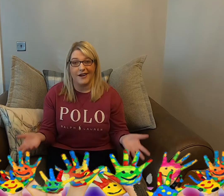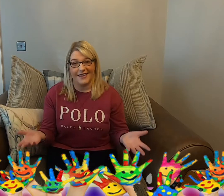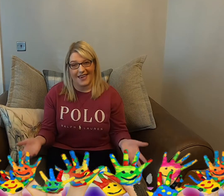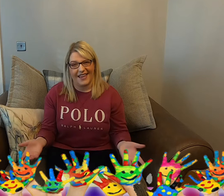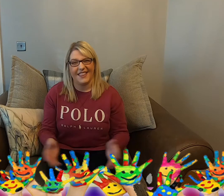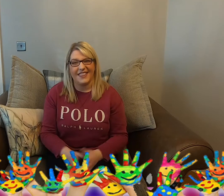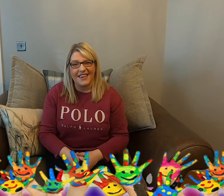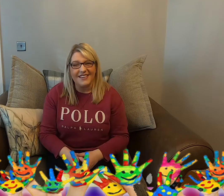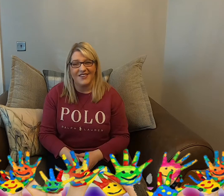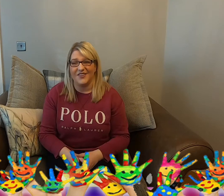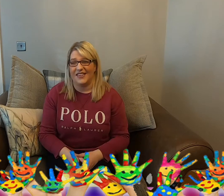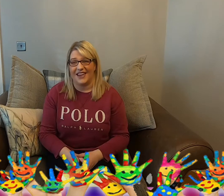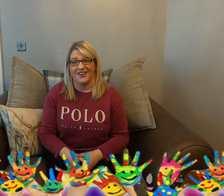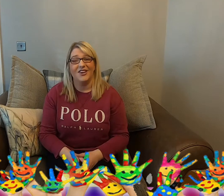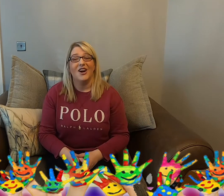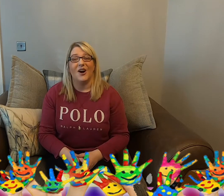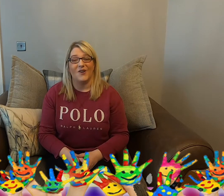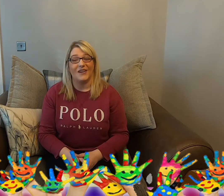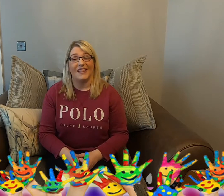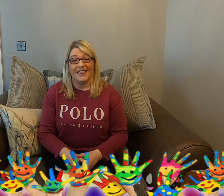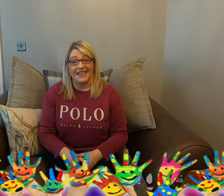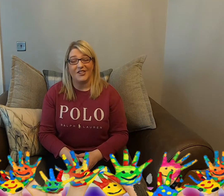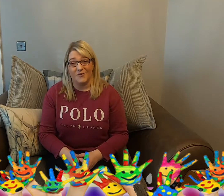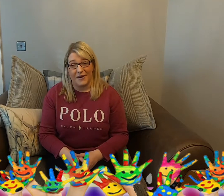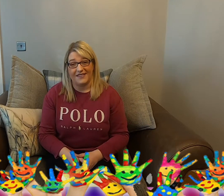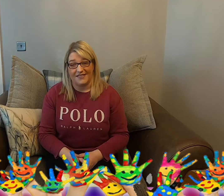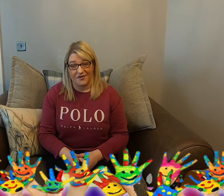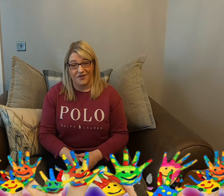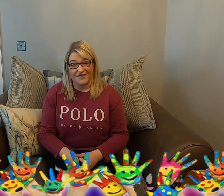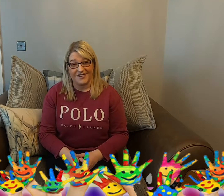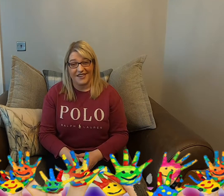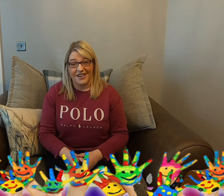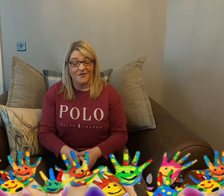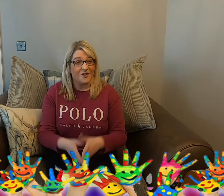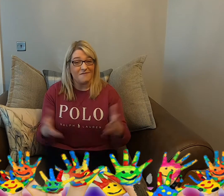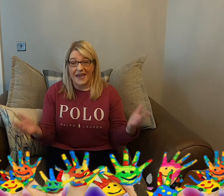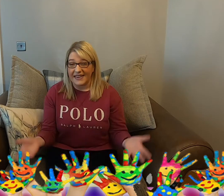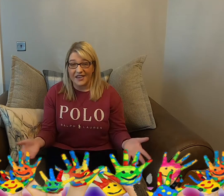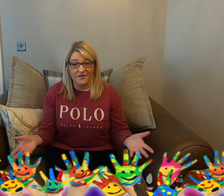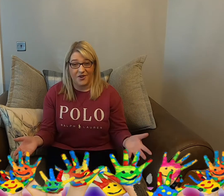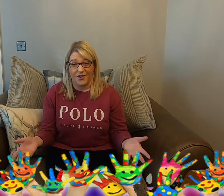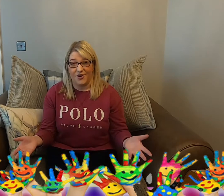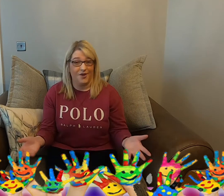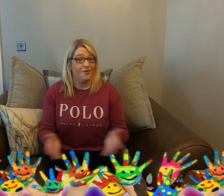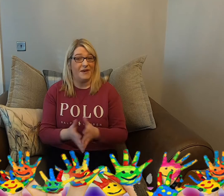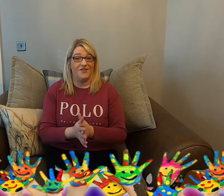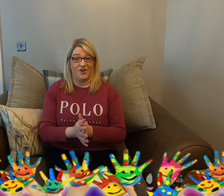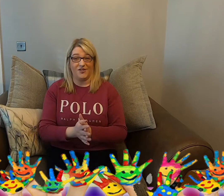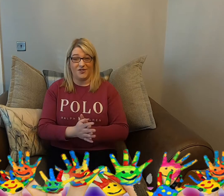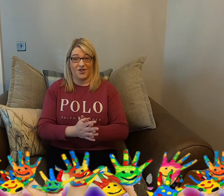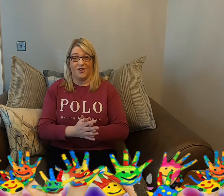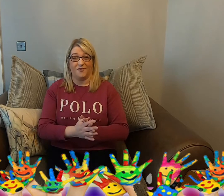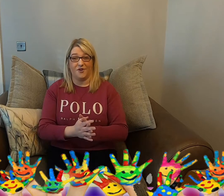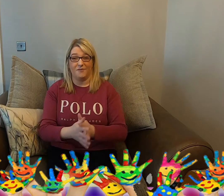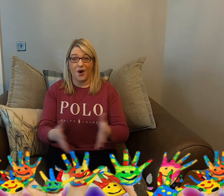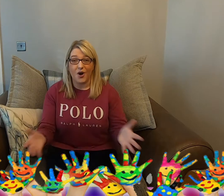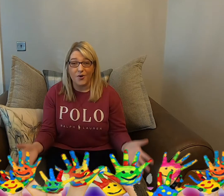again. Things out there are a little bit different. For many of you, you will be doing school from home.